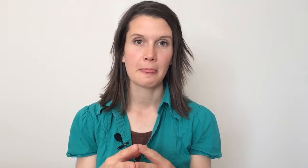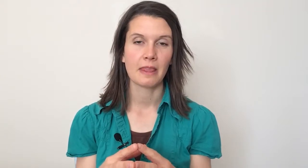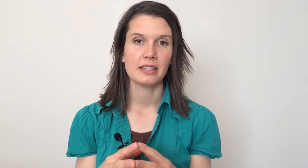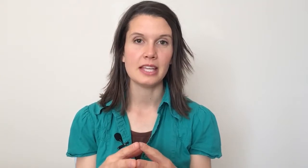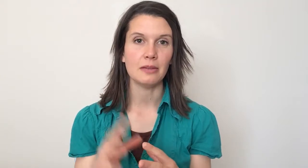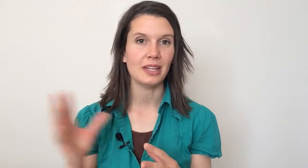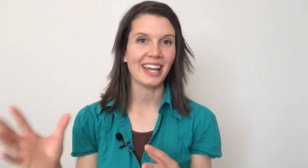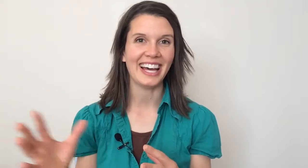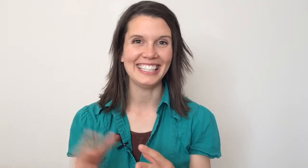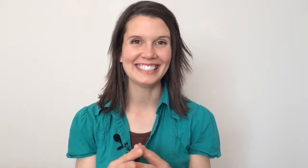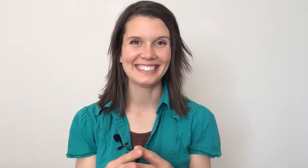10 being the highest.